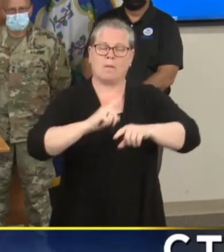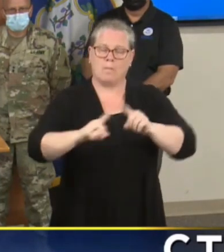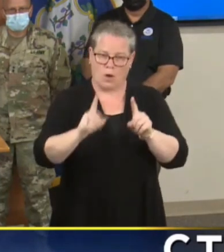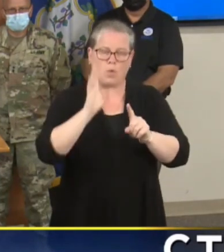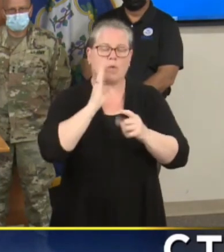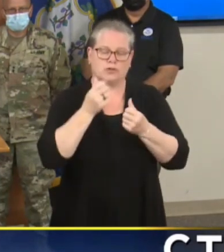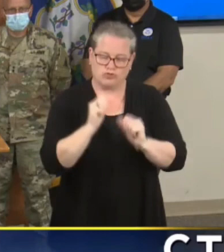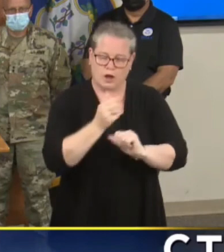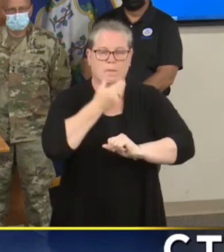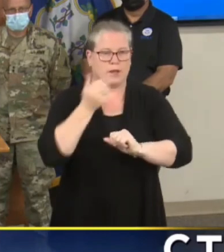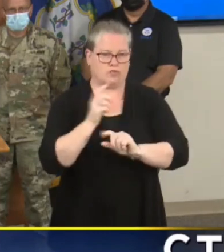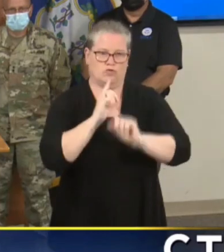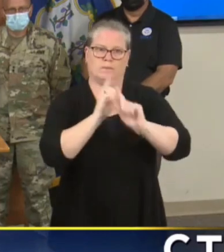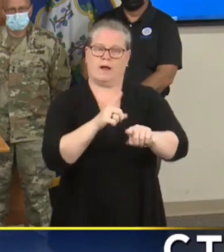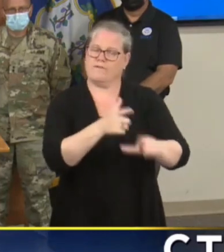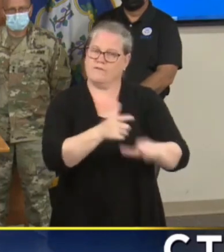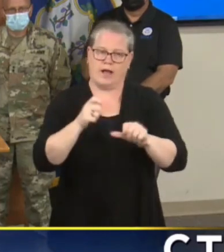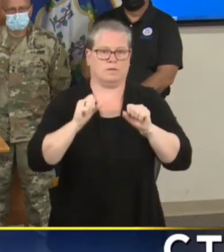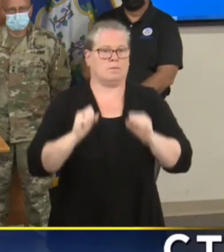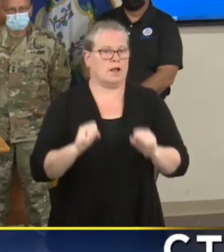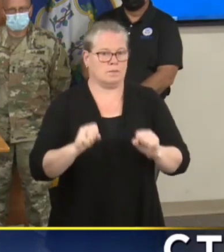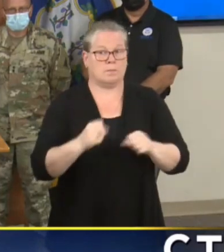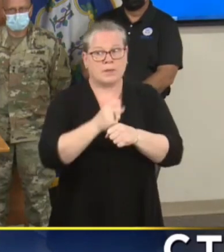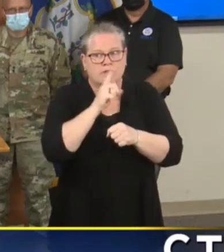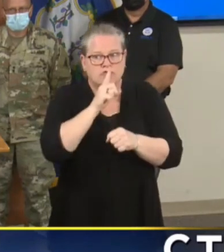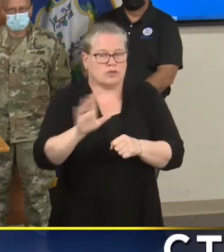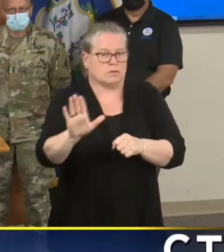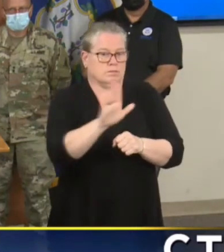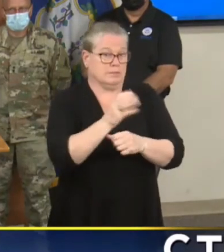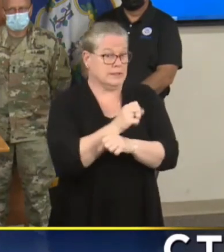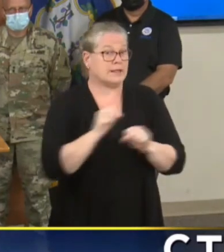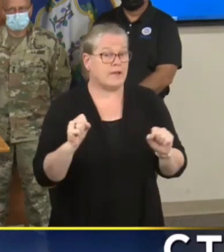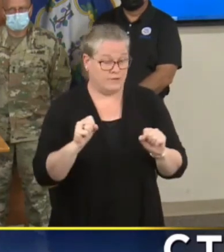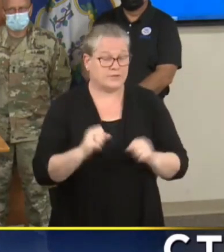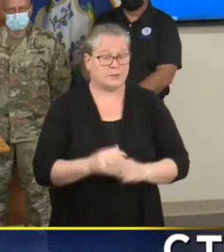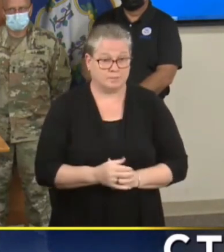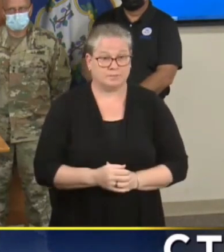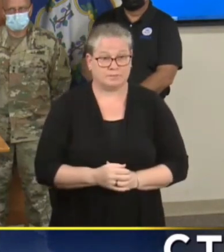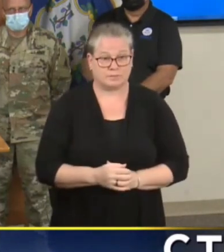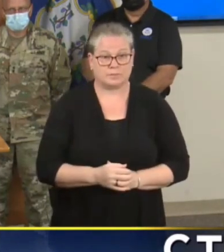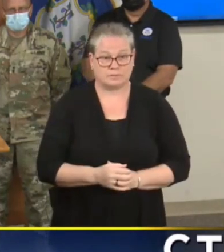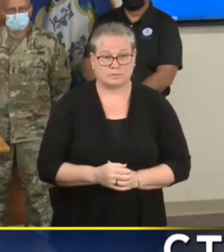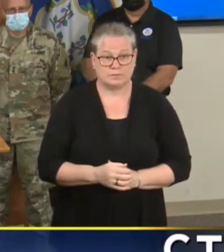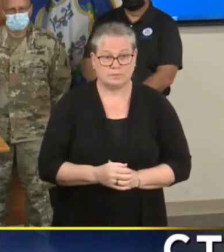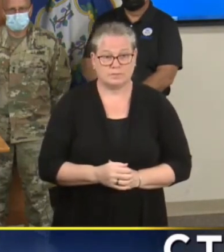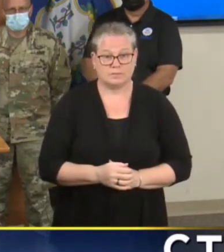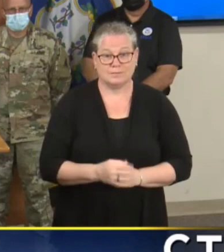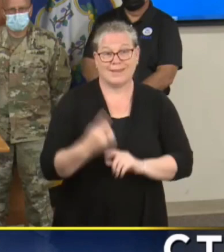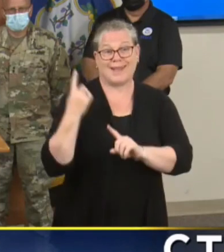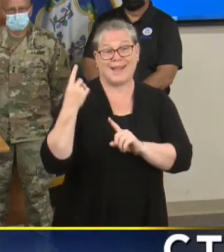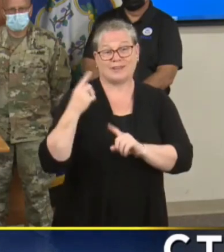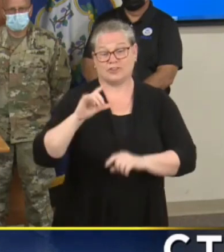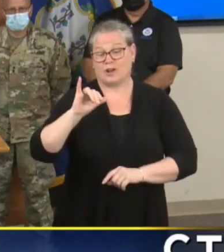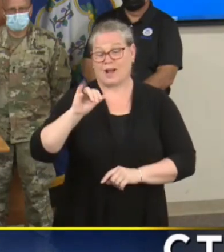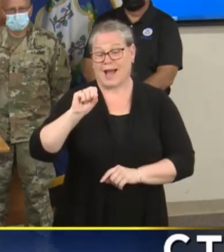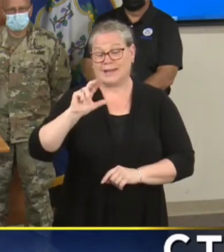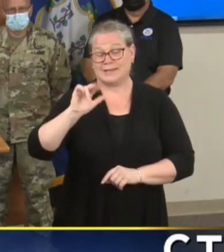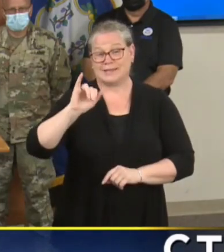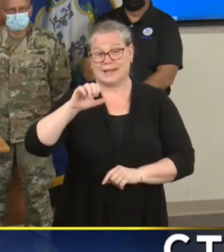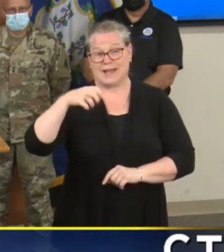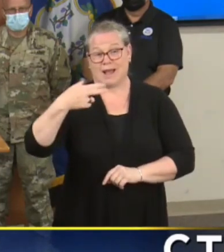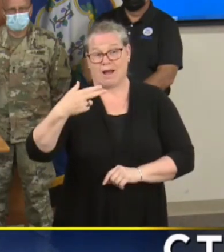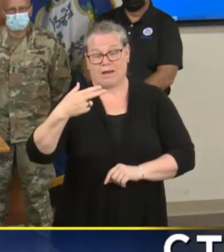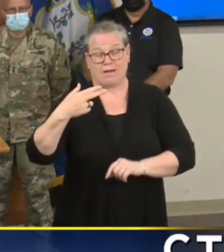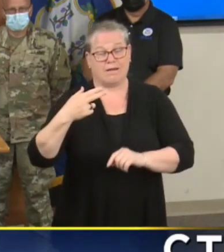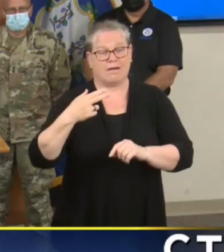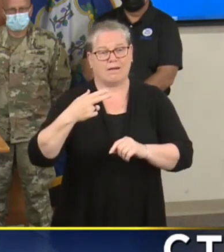a response in order to keep you safe. Look I think we found out from ICA the hard way that electricity is